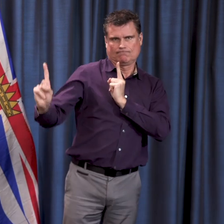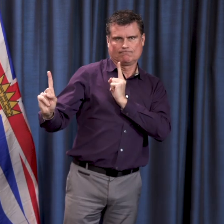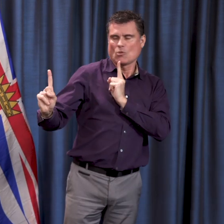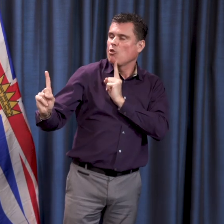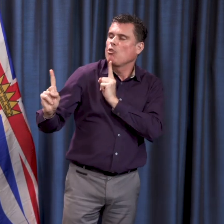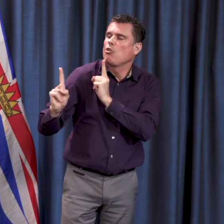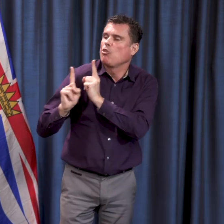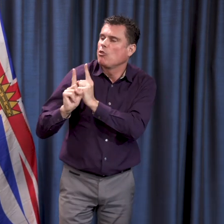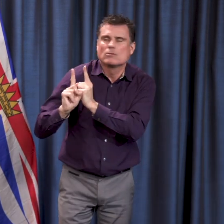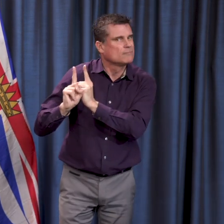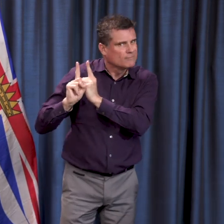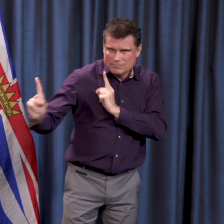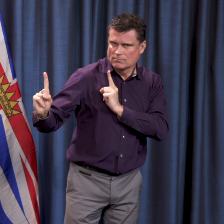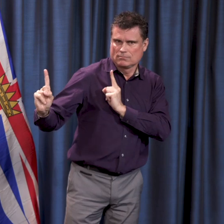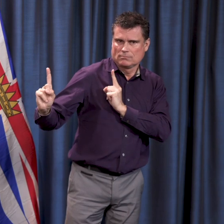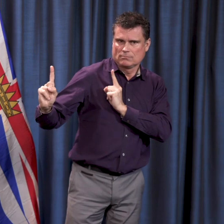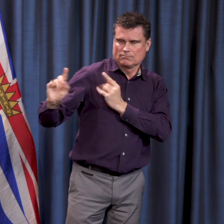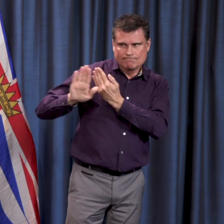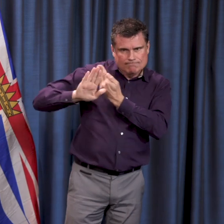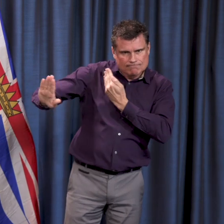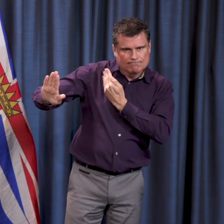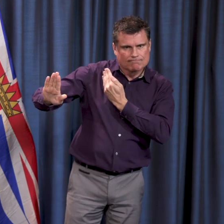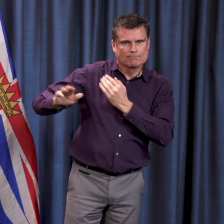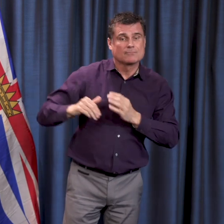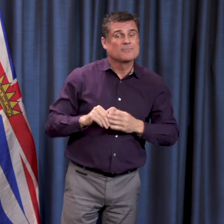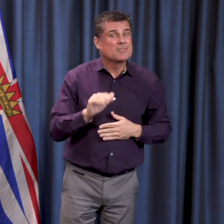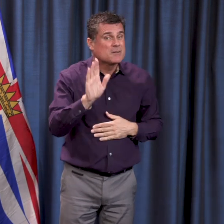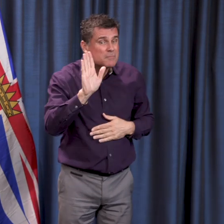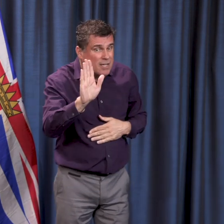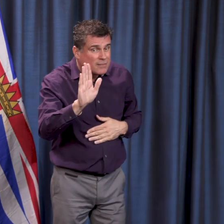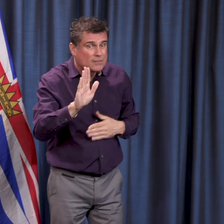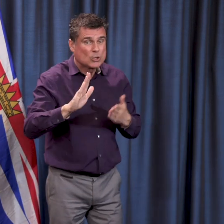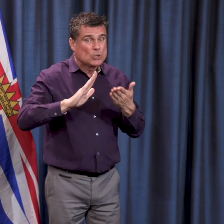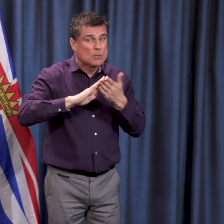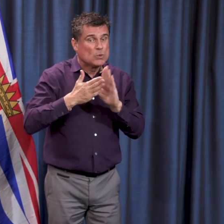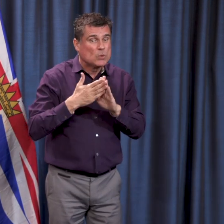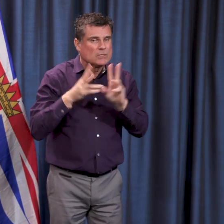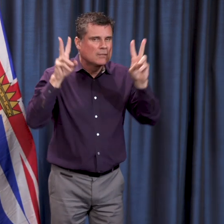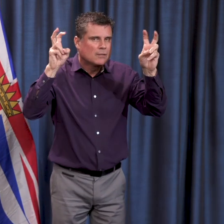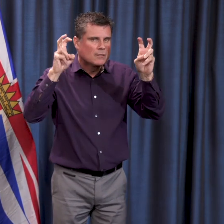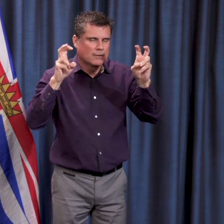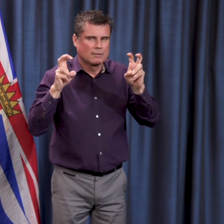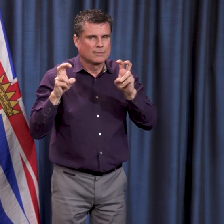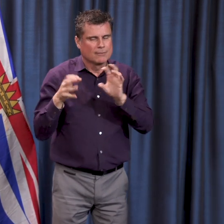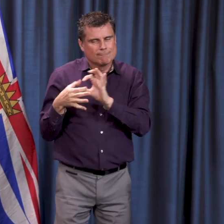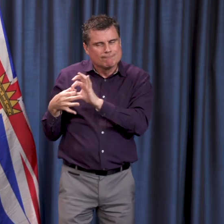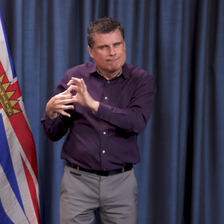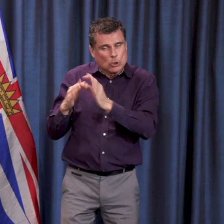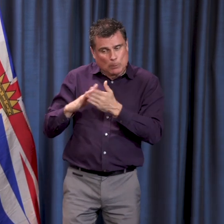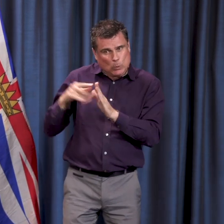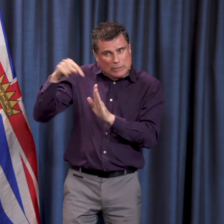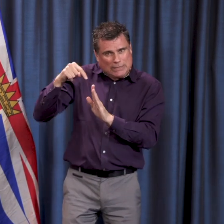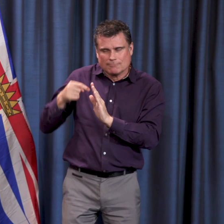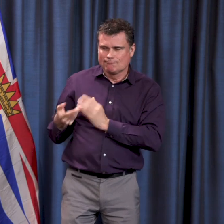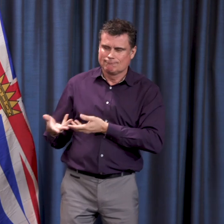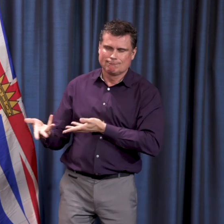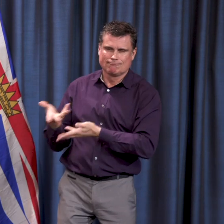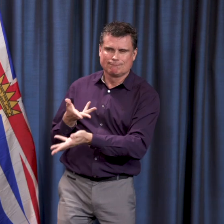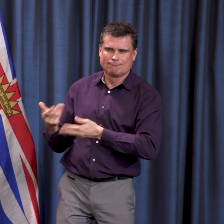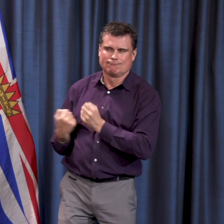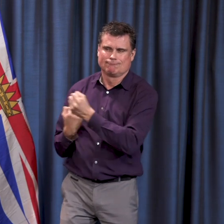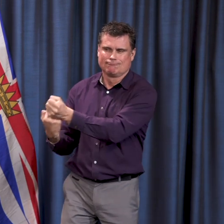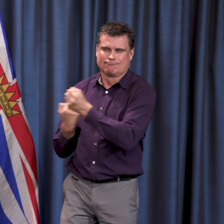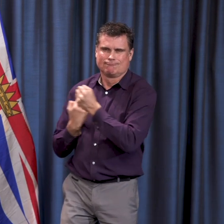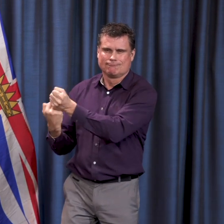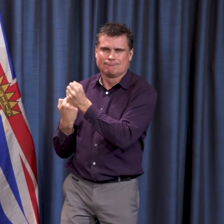come closer together as a community. And I see that happening every day in the community I live in and across BC. It's essential